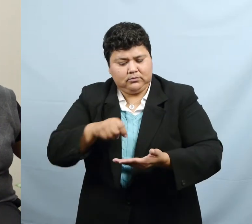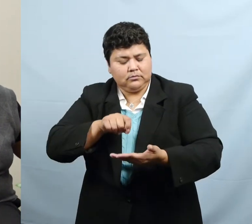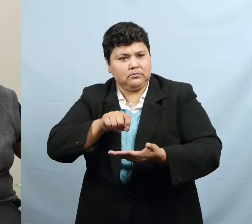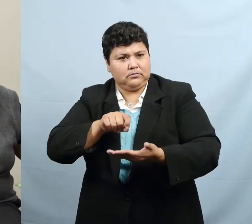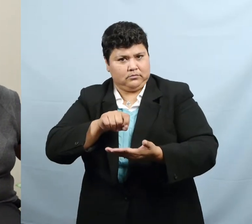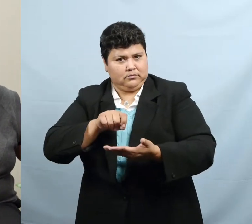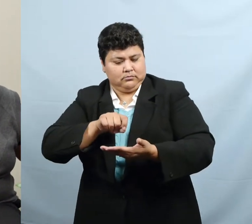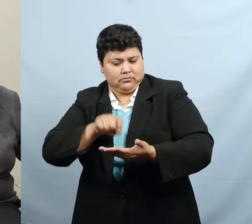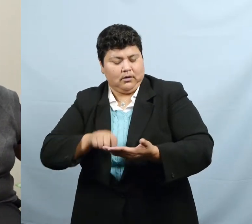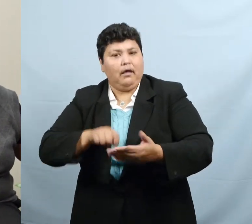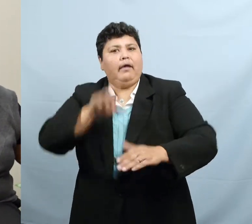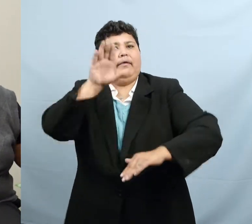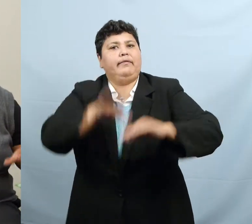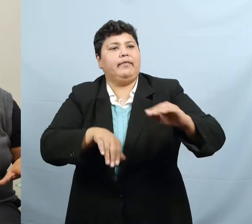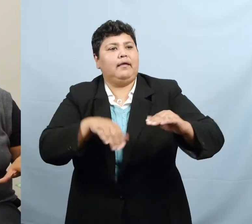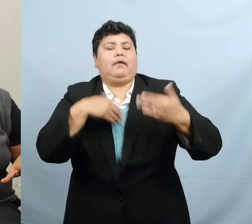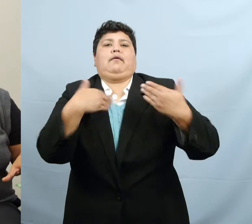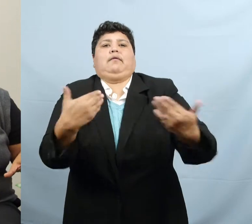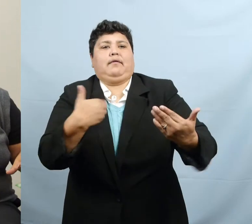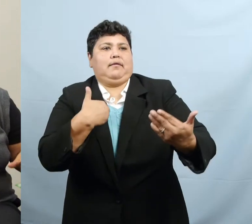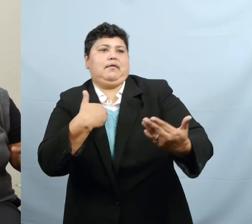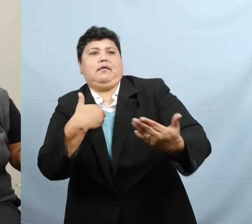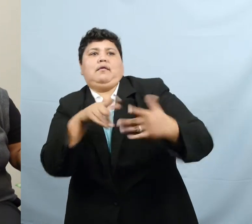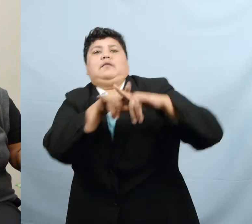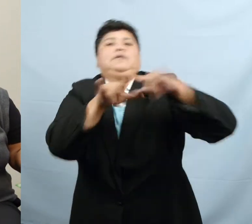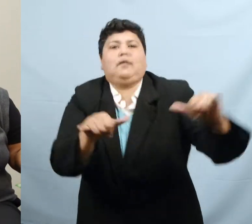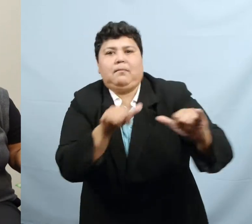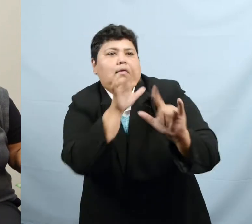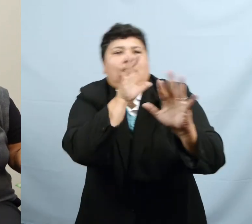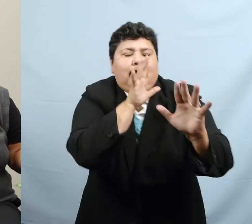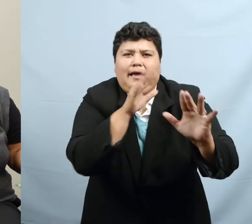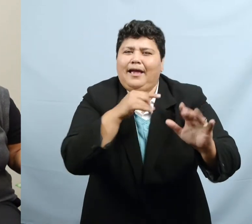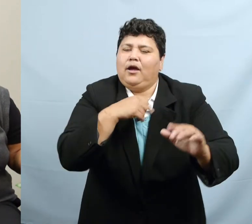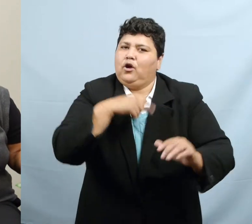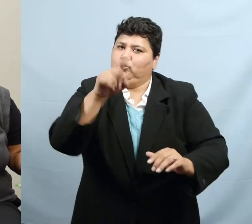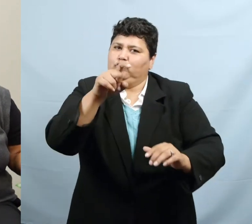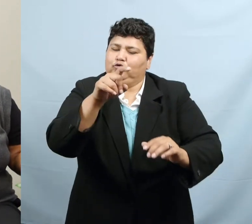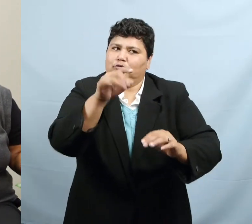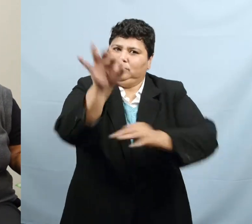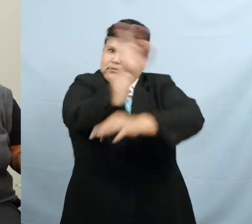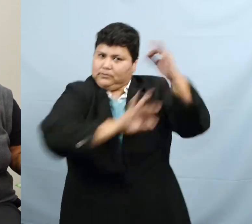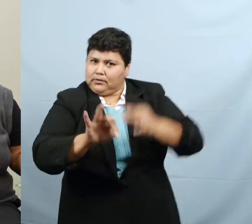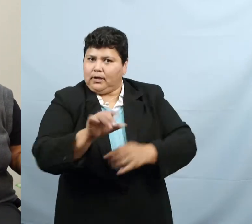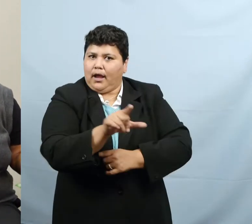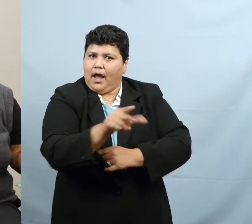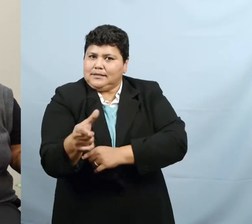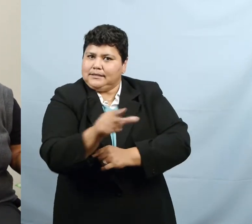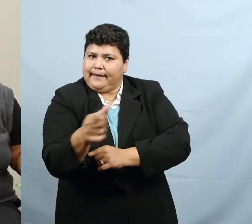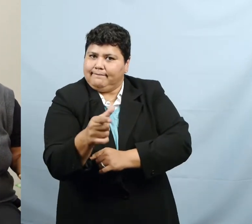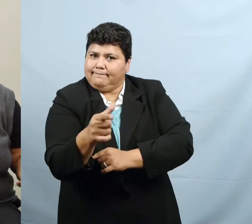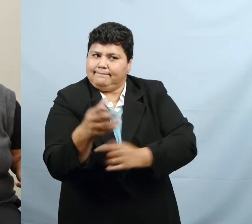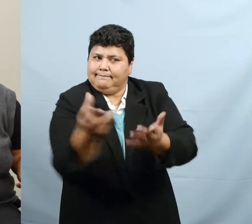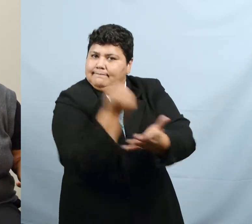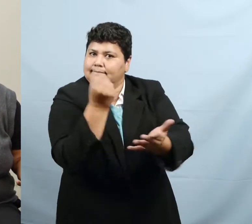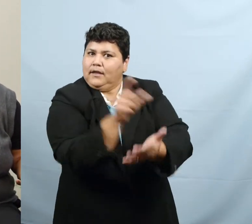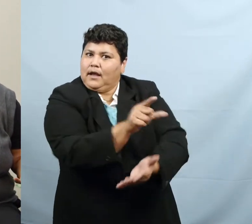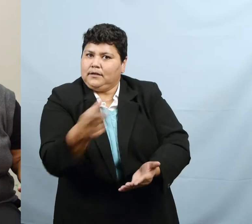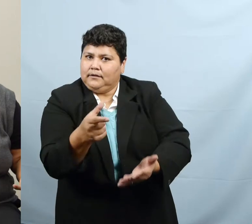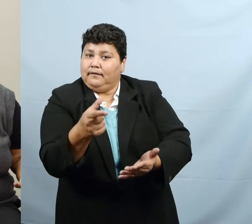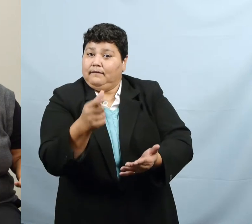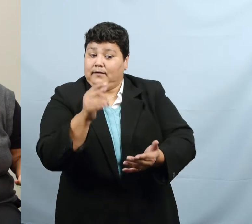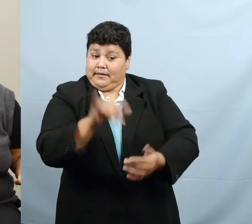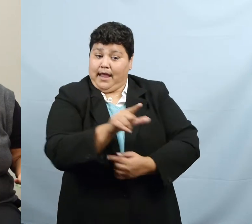question simultaneously instead of taking advantage of the consecutive option, which is one way to